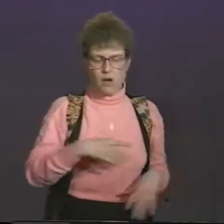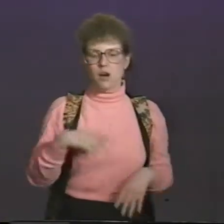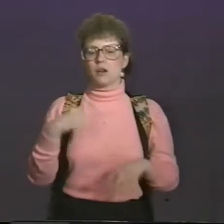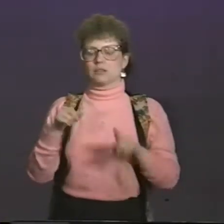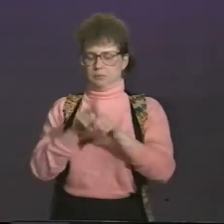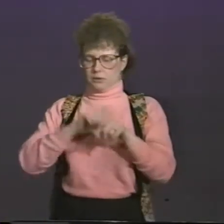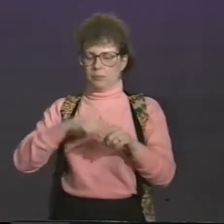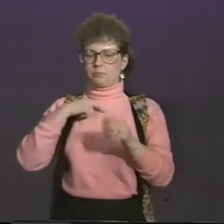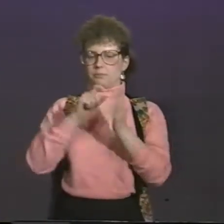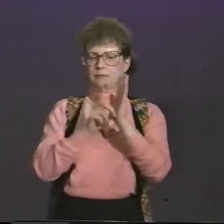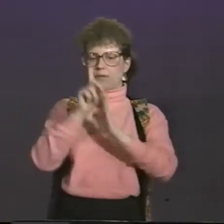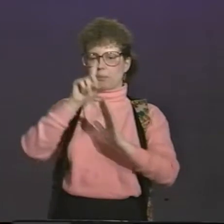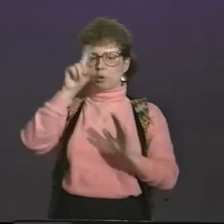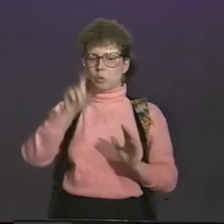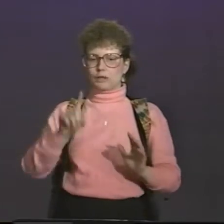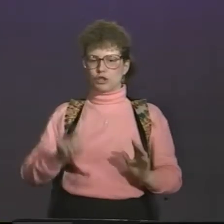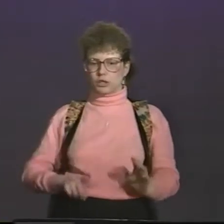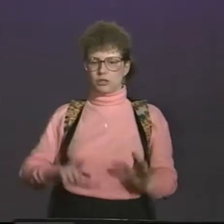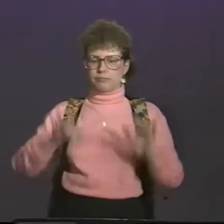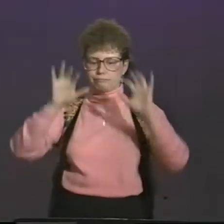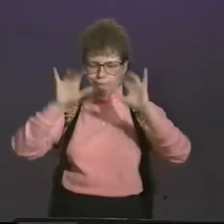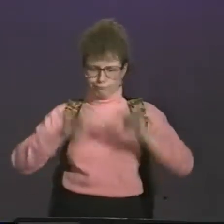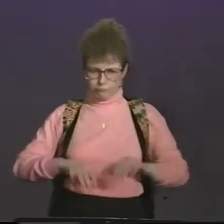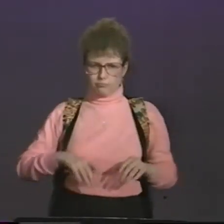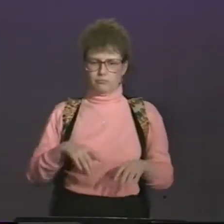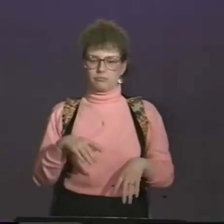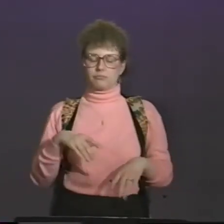after I made all these contacts, I developed a questionnaire.